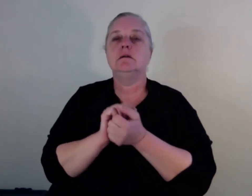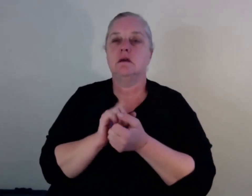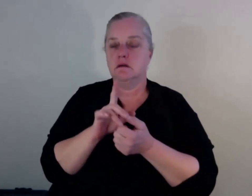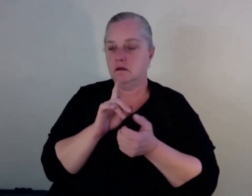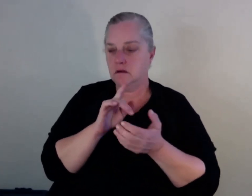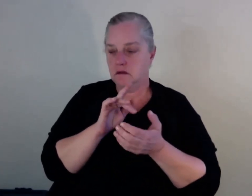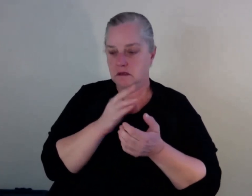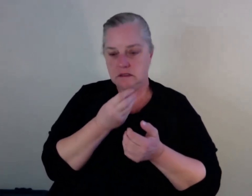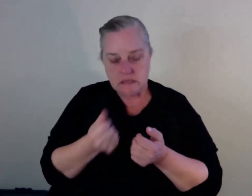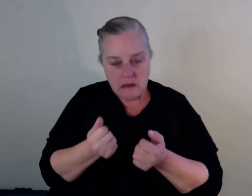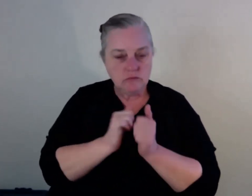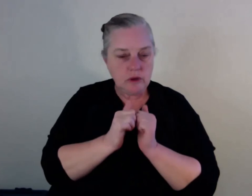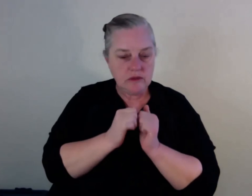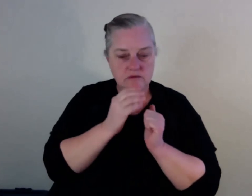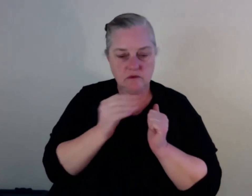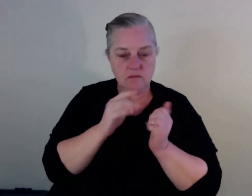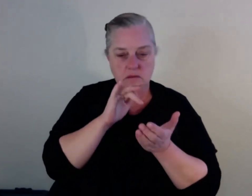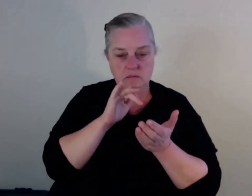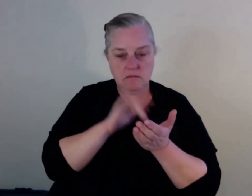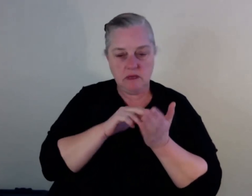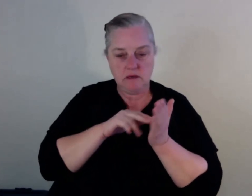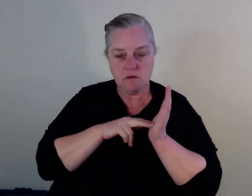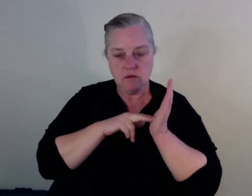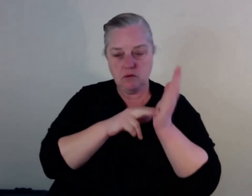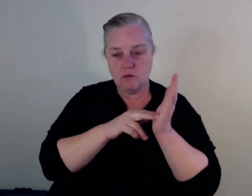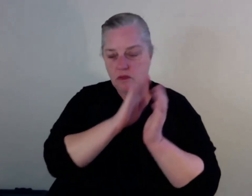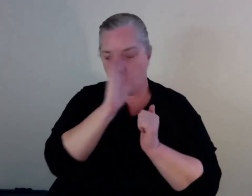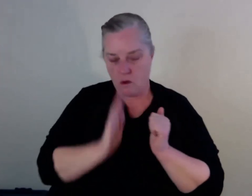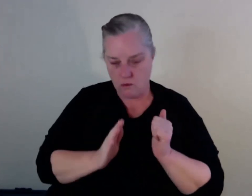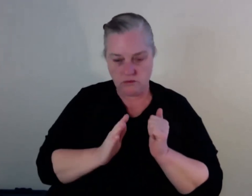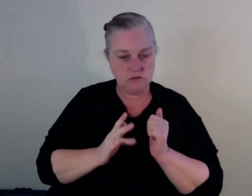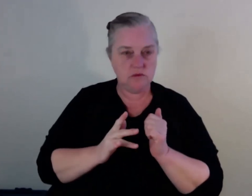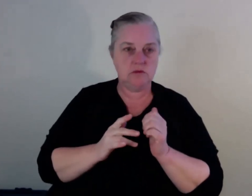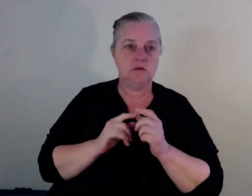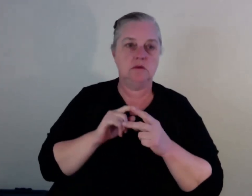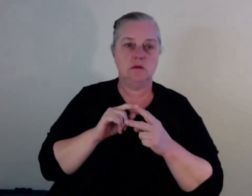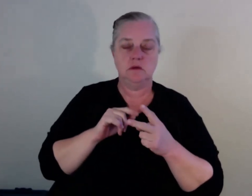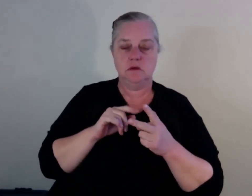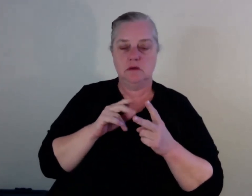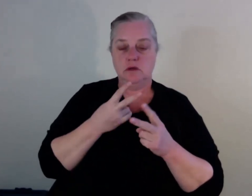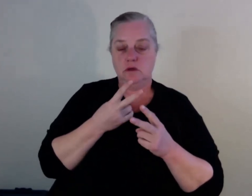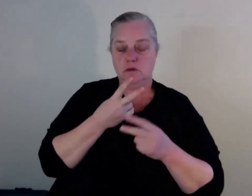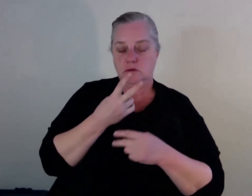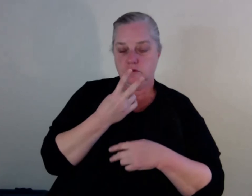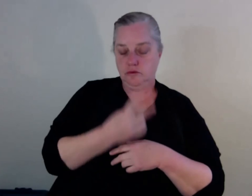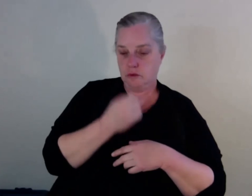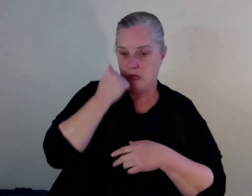were very, very close brothers of mine. And two of them are Lebanese from here, just around the corner of Punchbowl. And there was